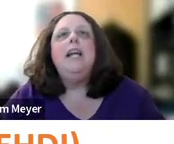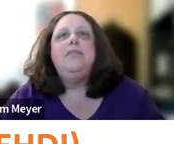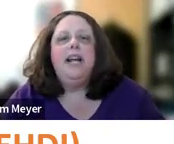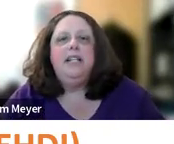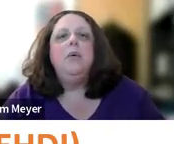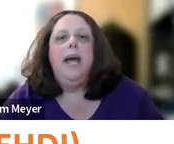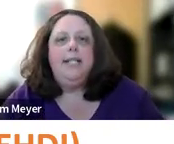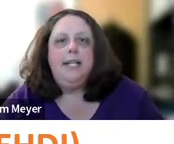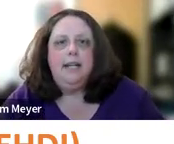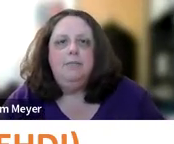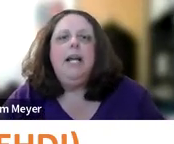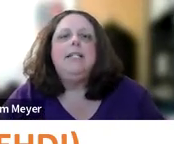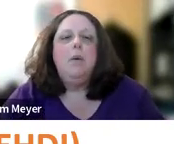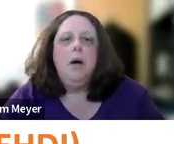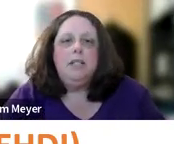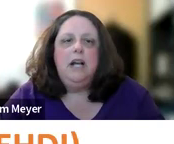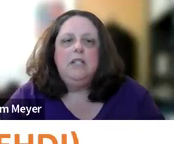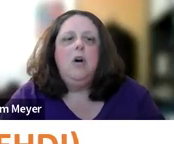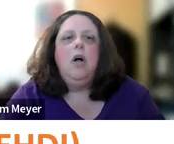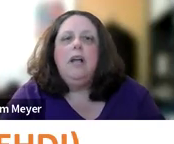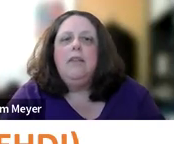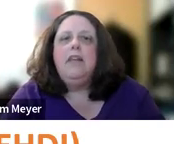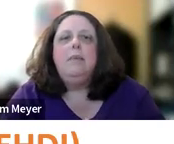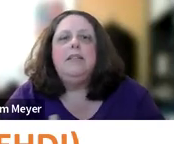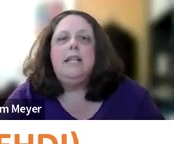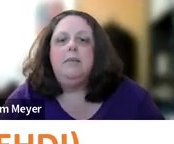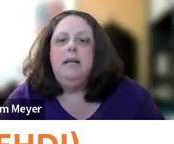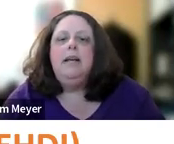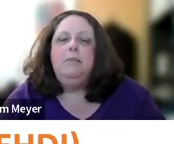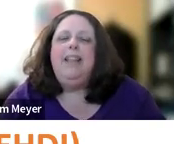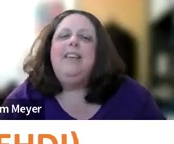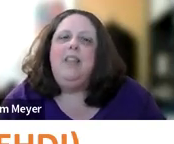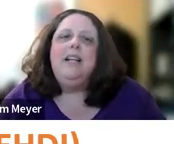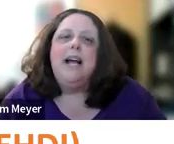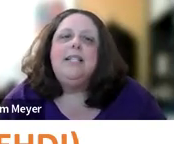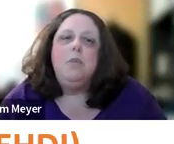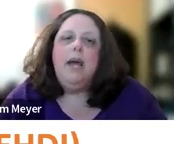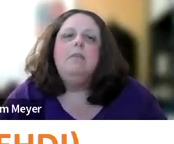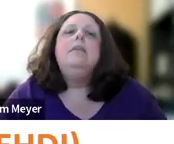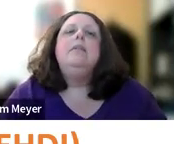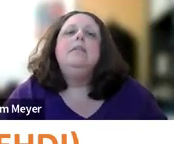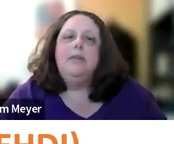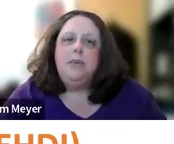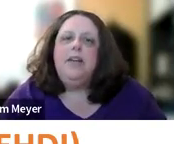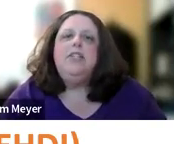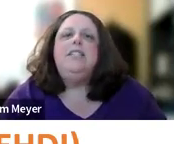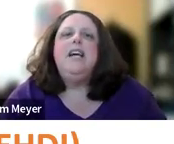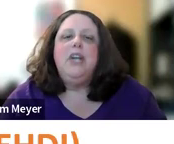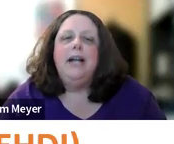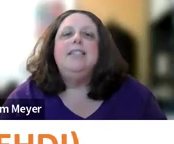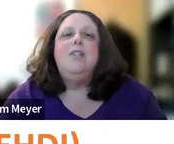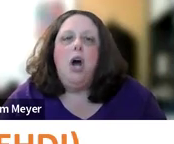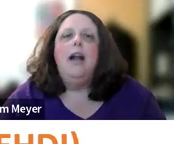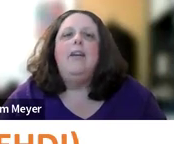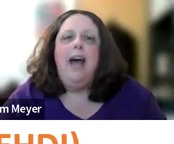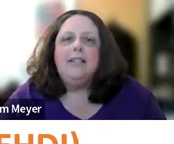That's why I defined it the way I did, because I want us to all kind of think about the same in the exact same way. Language deprivation is